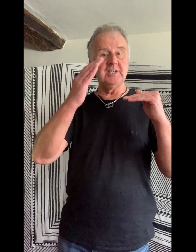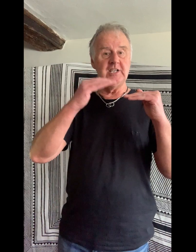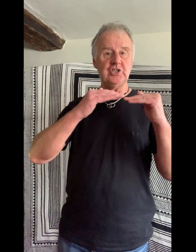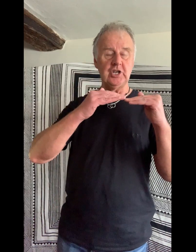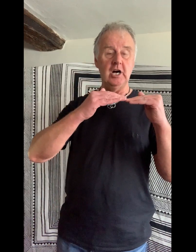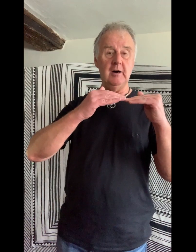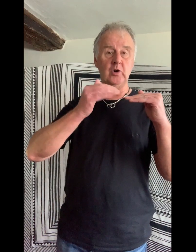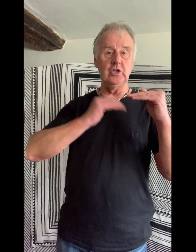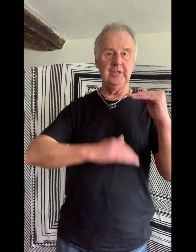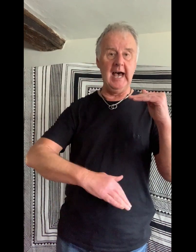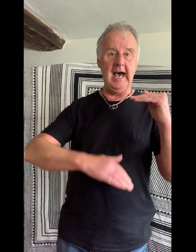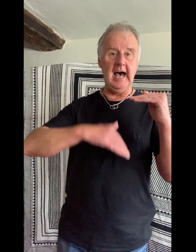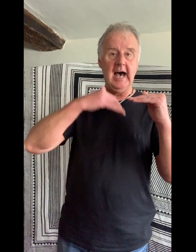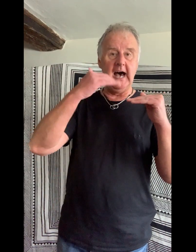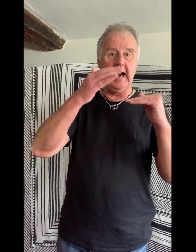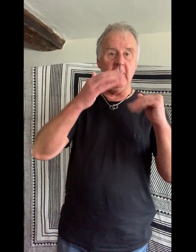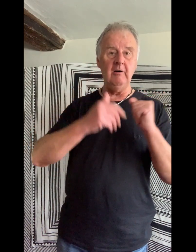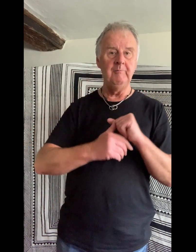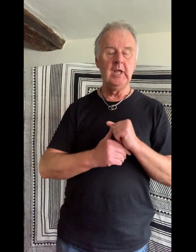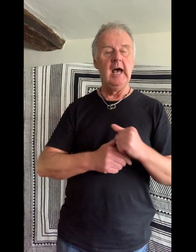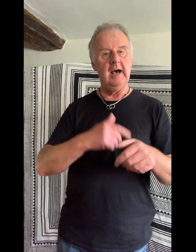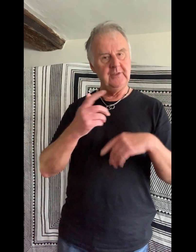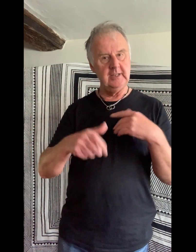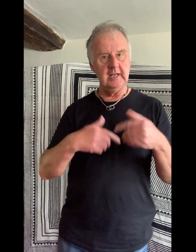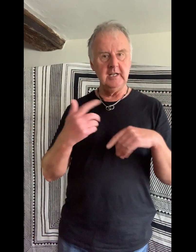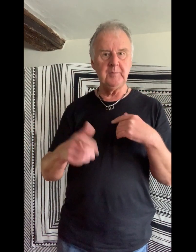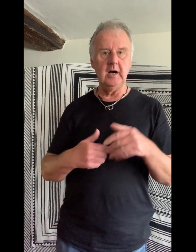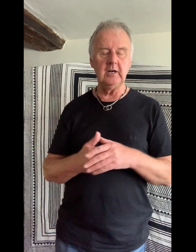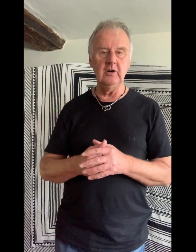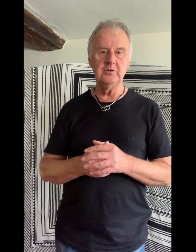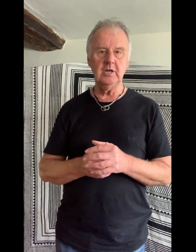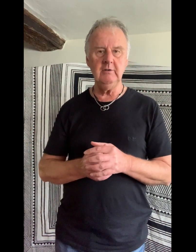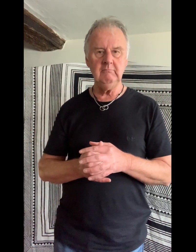in Sherbrooke now. And then the lead part goes on.